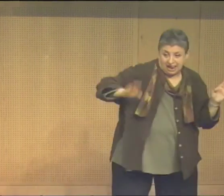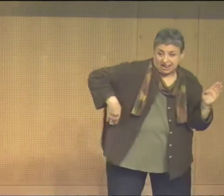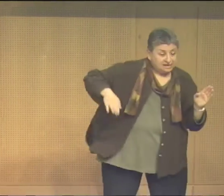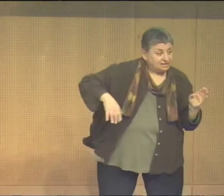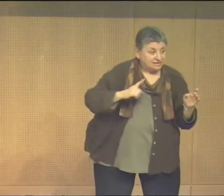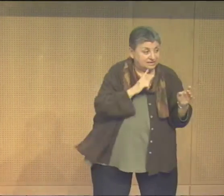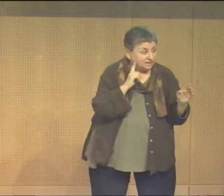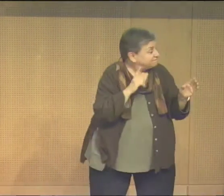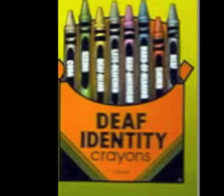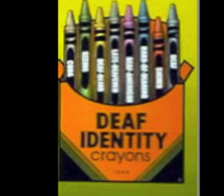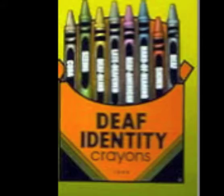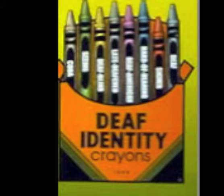late